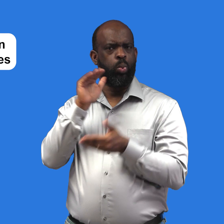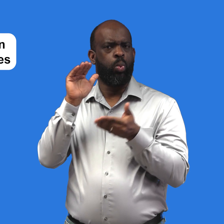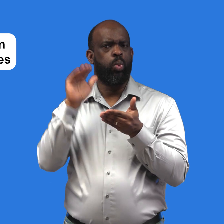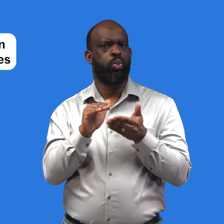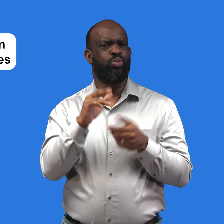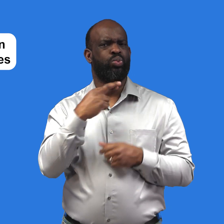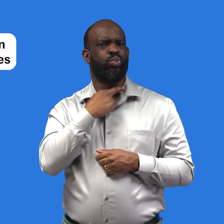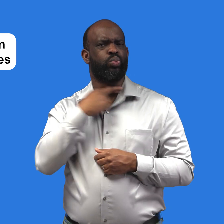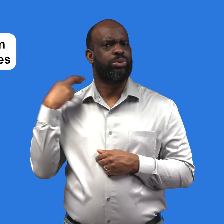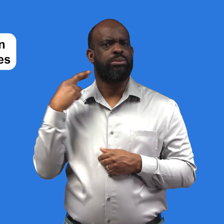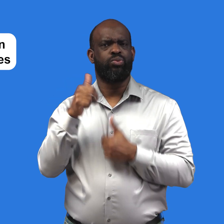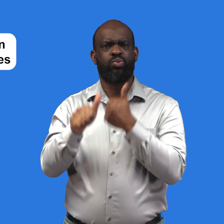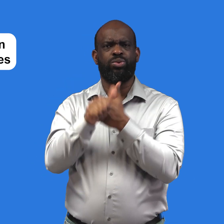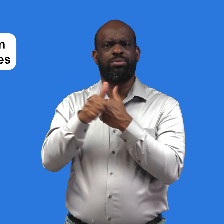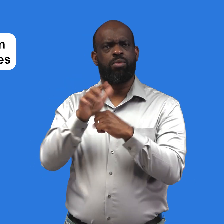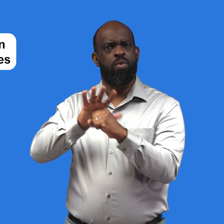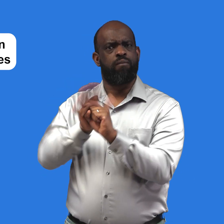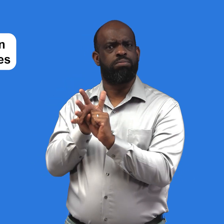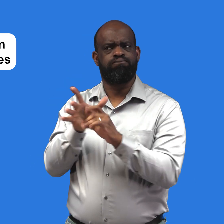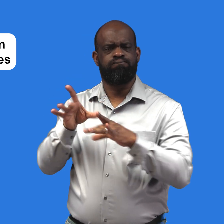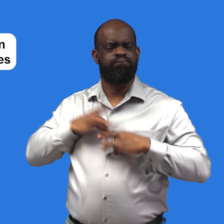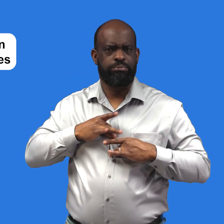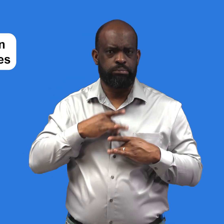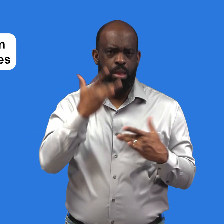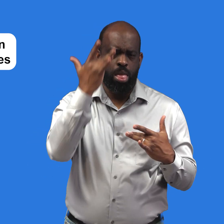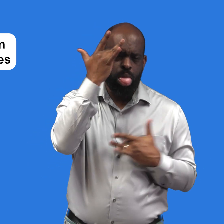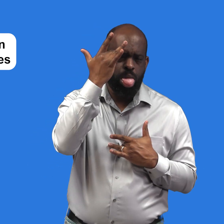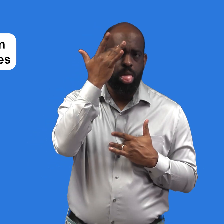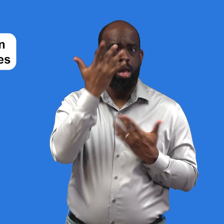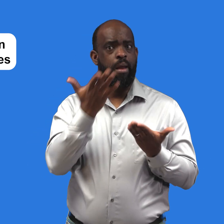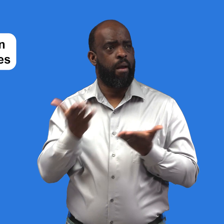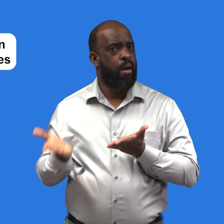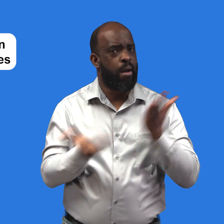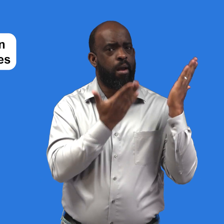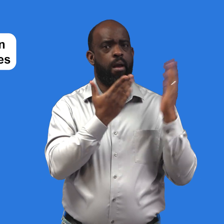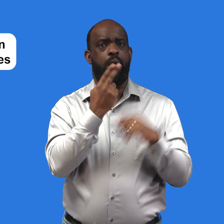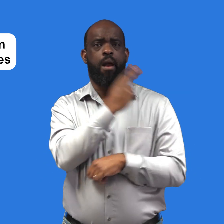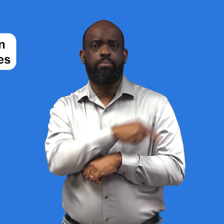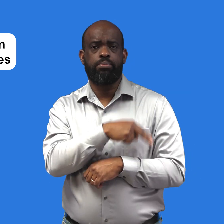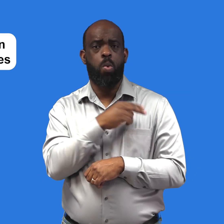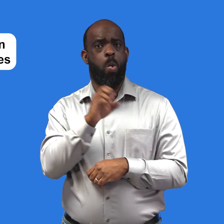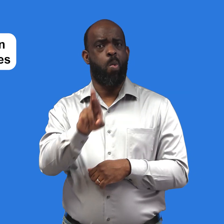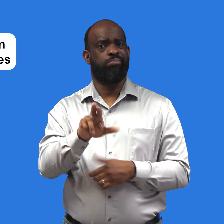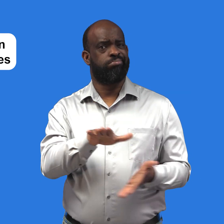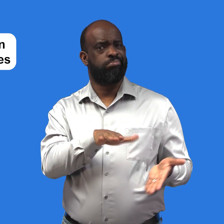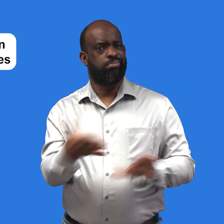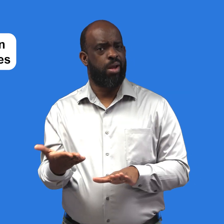risk of getting very sick, being hospitalized, or dying from